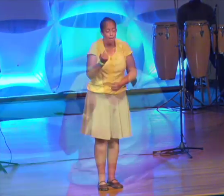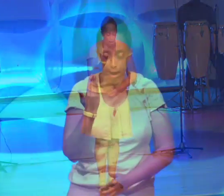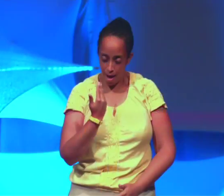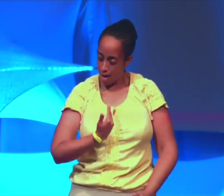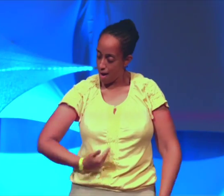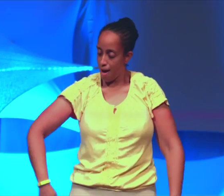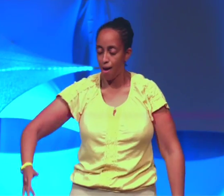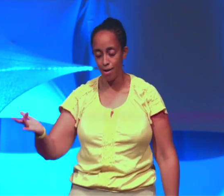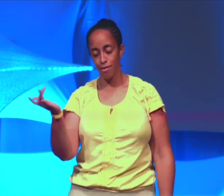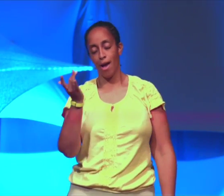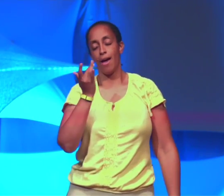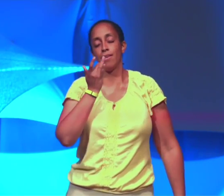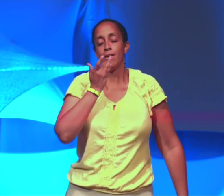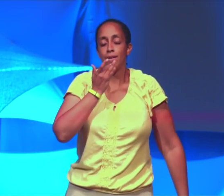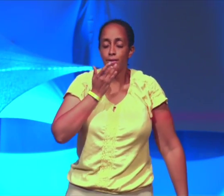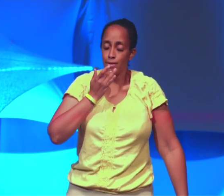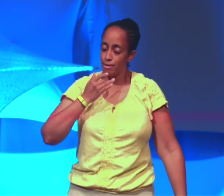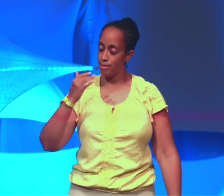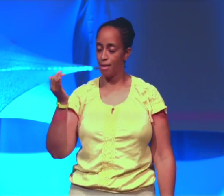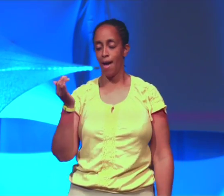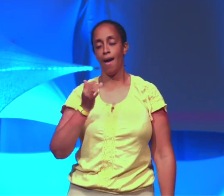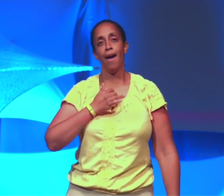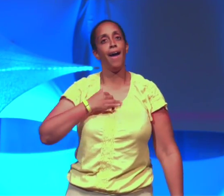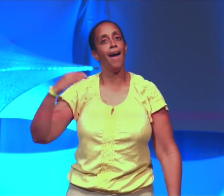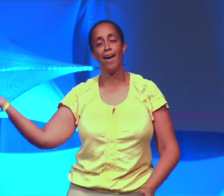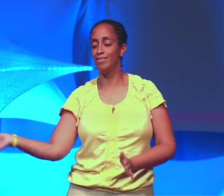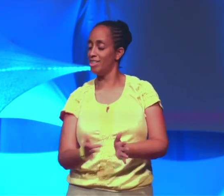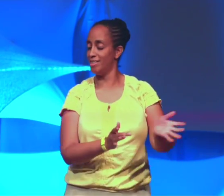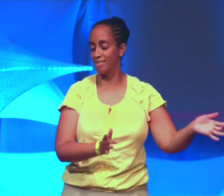I'd rather have Jesus